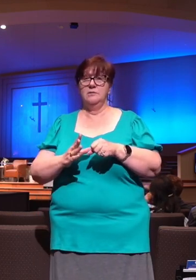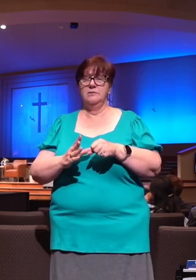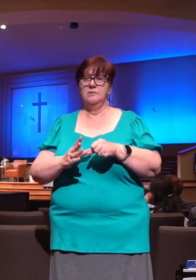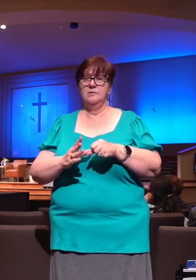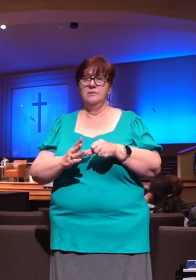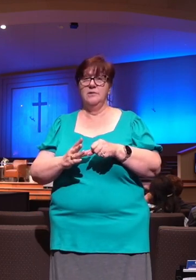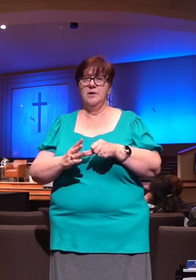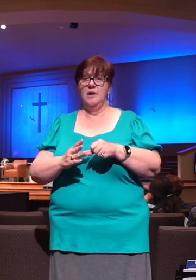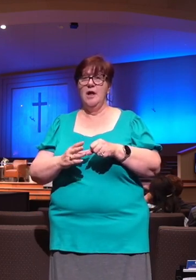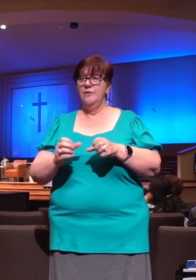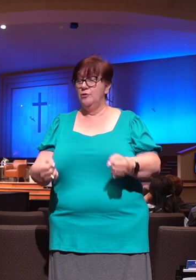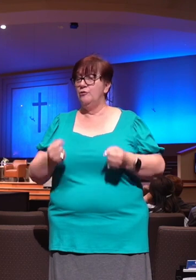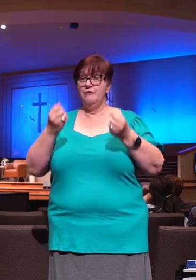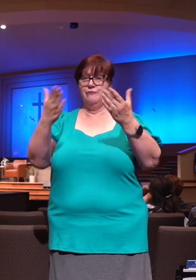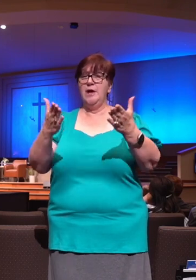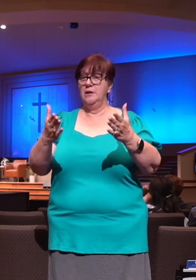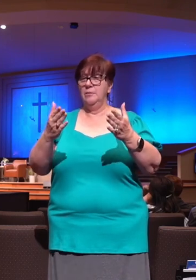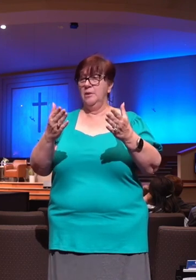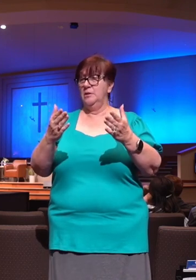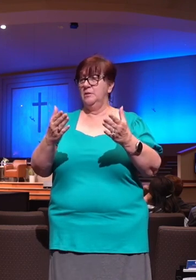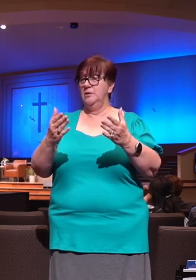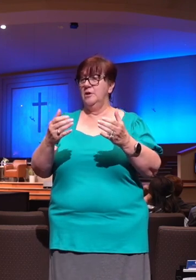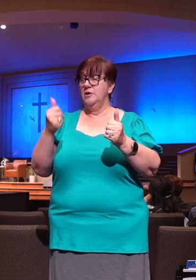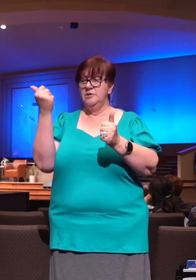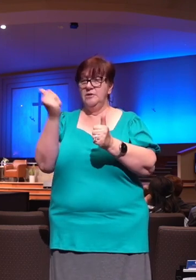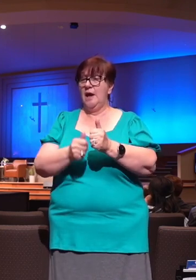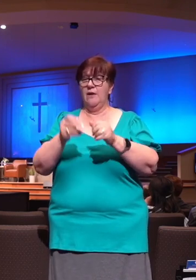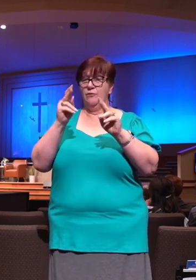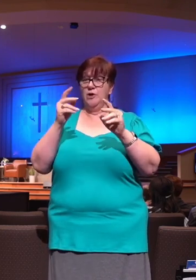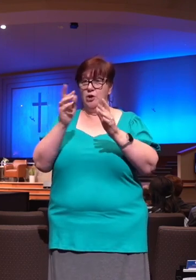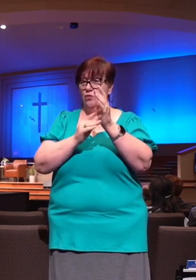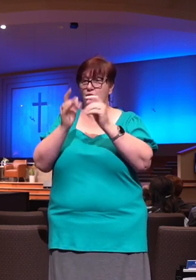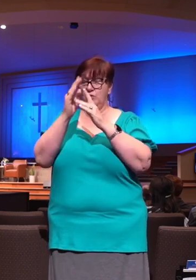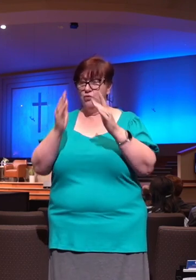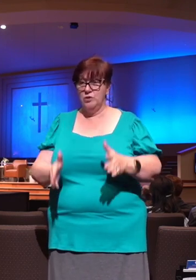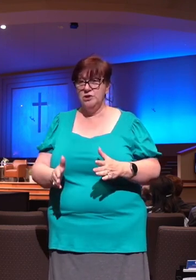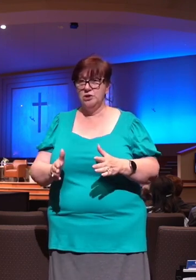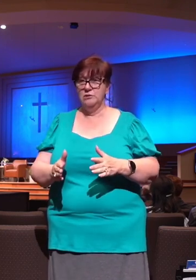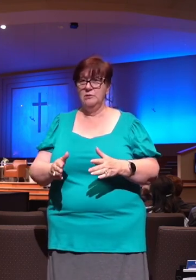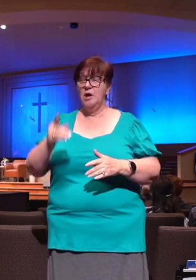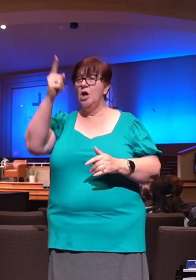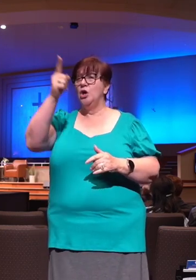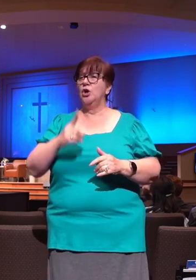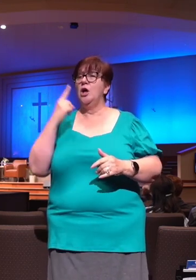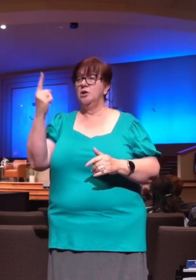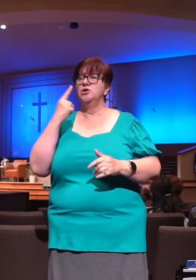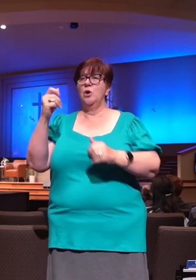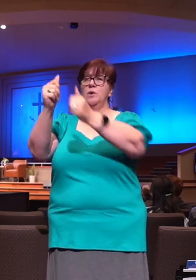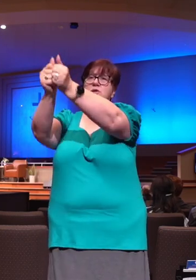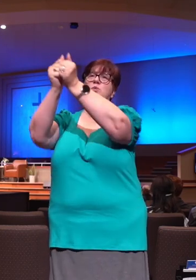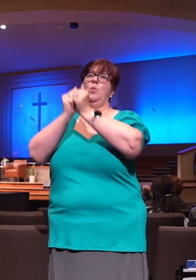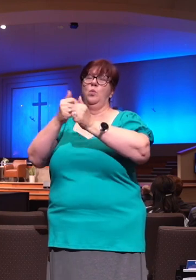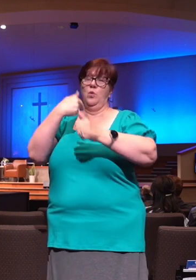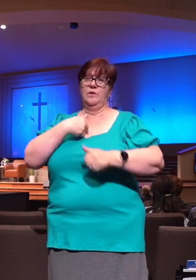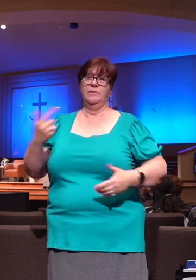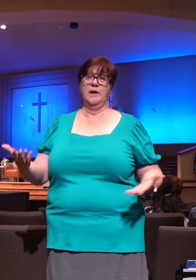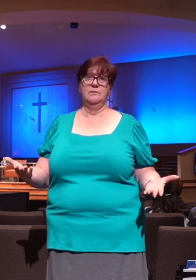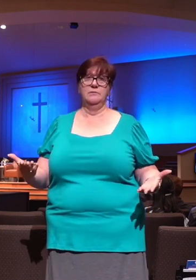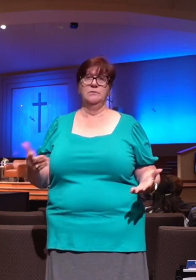no terms and conditions, no fine print. Number one, that God is always with me. This is a little detour. This is, this is, we're stepping away from Psalm